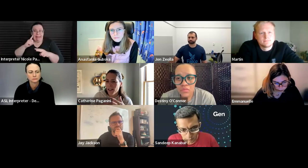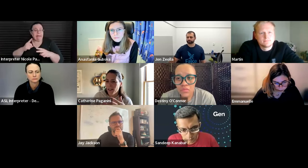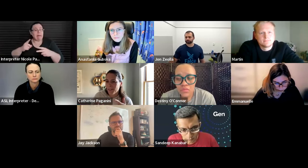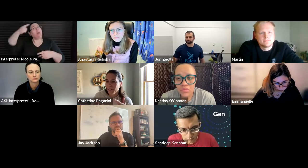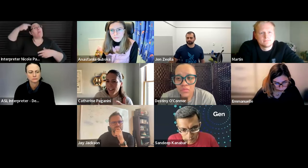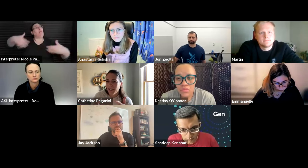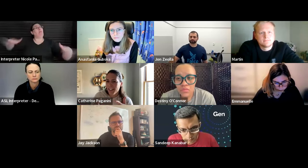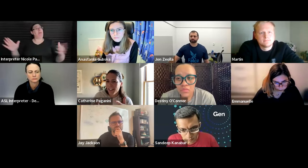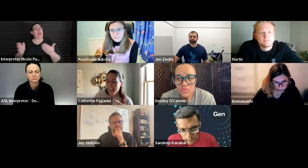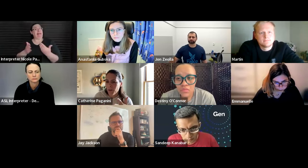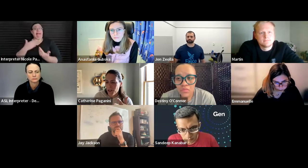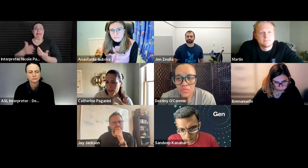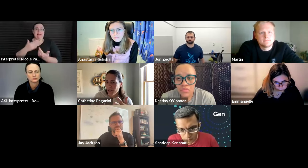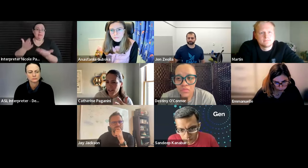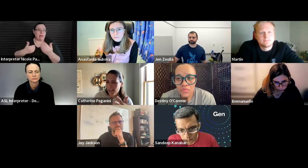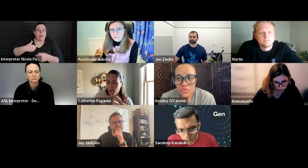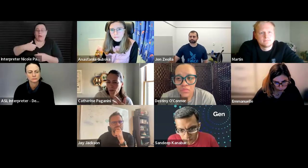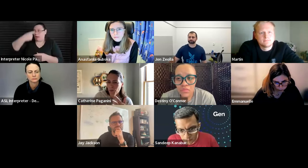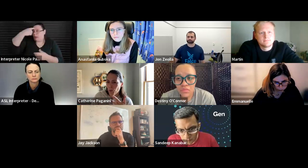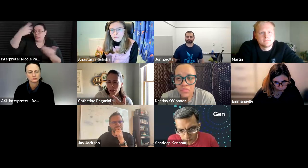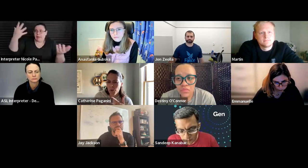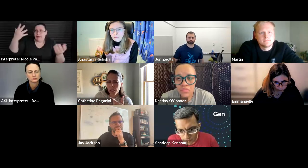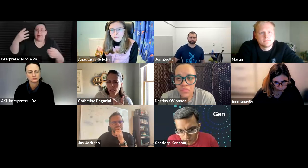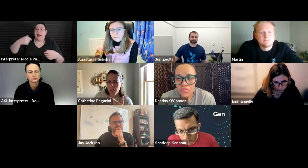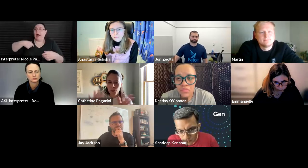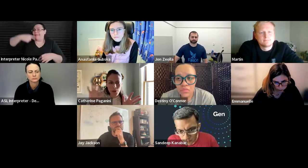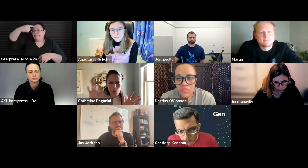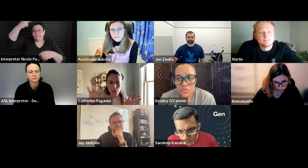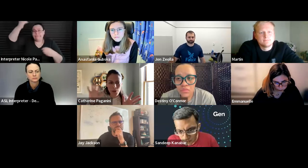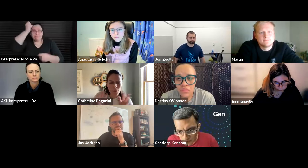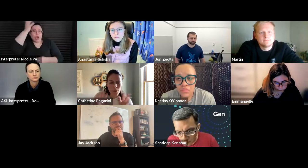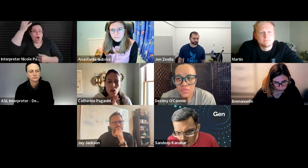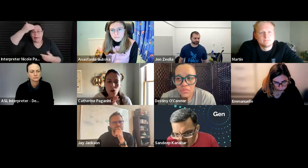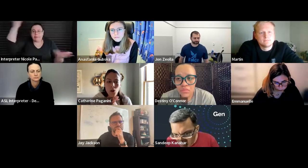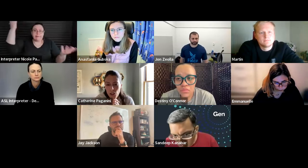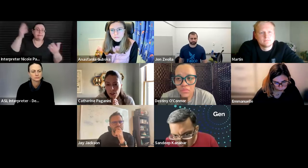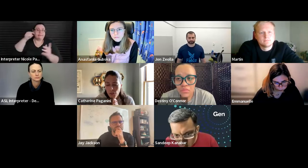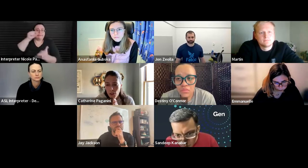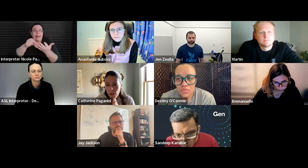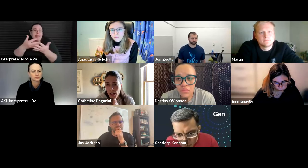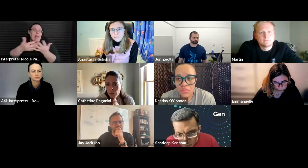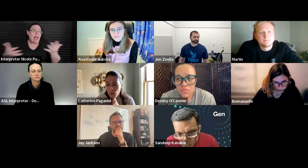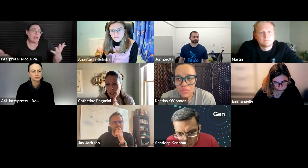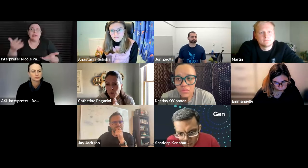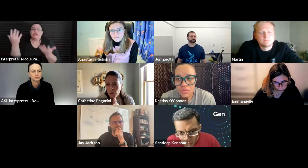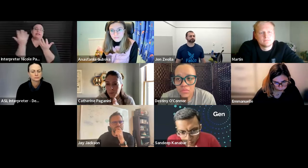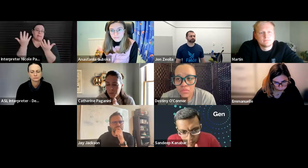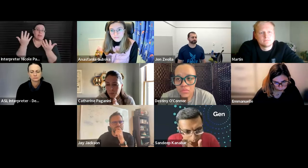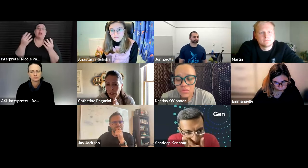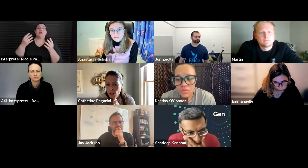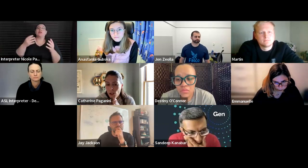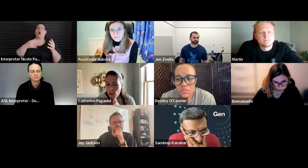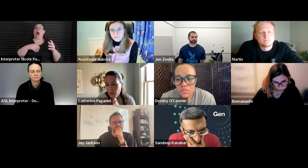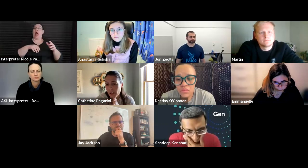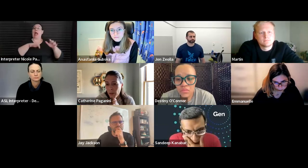i'm missing right like what type of languages uh where they're based and so on but maybe something i'm missing so i'll share the first the draft